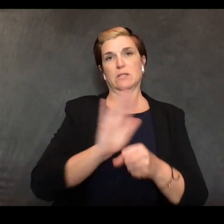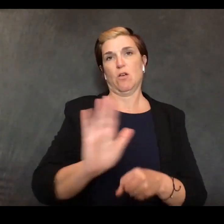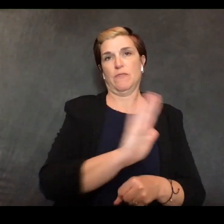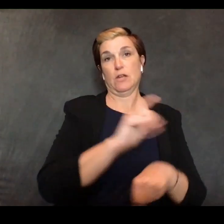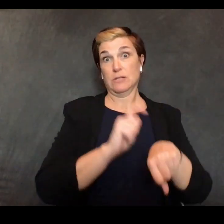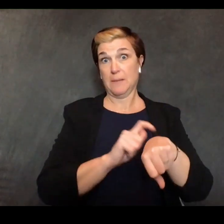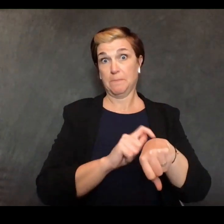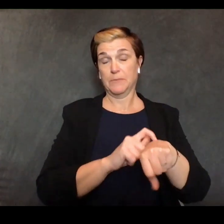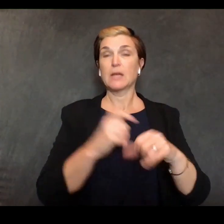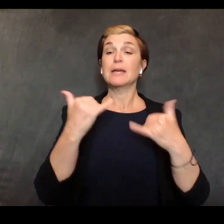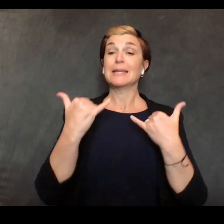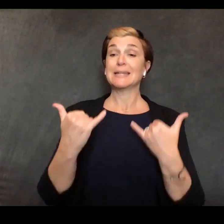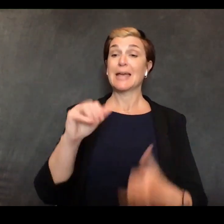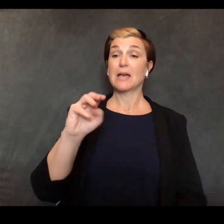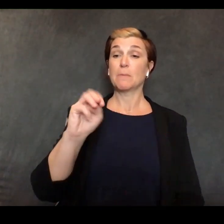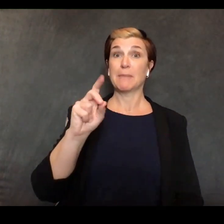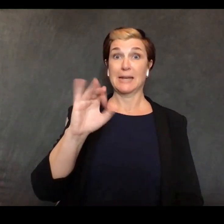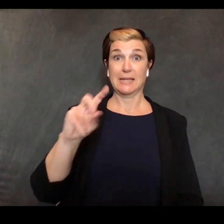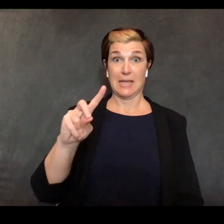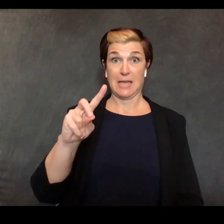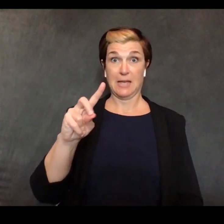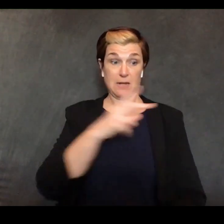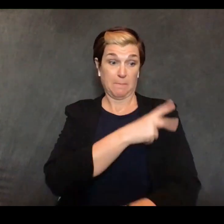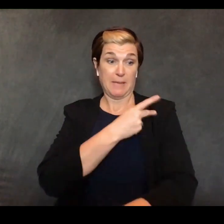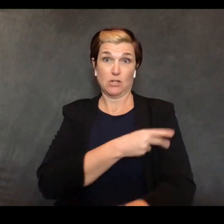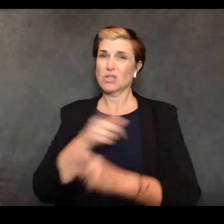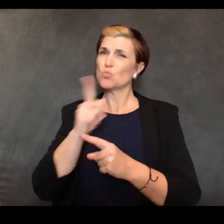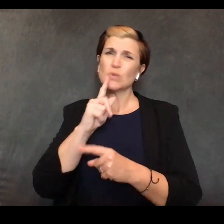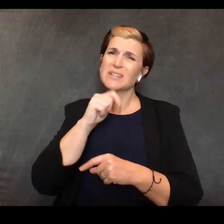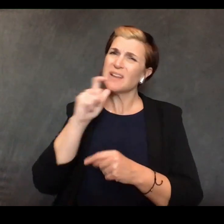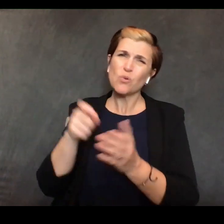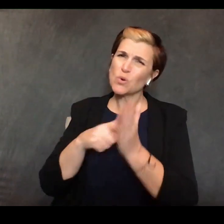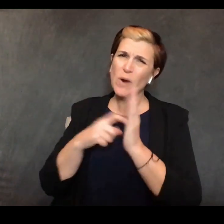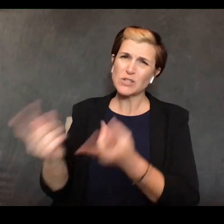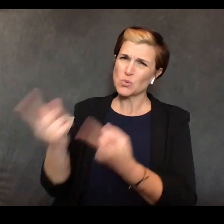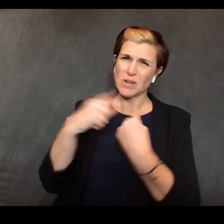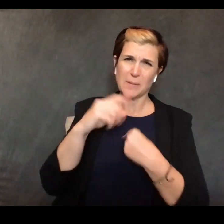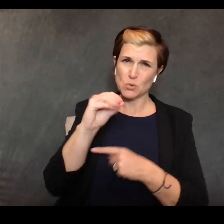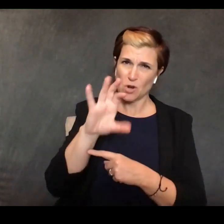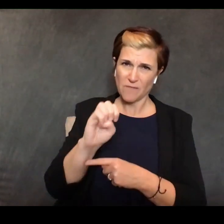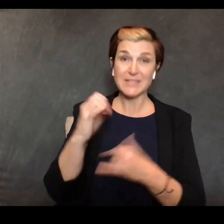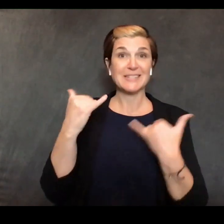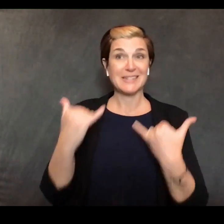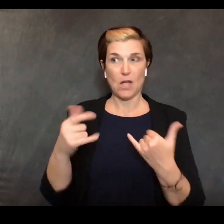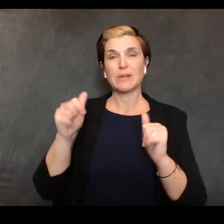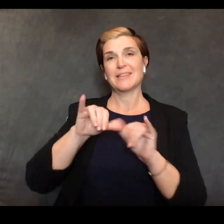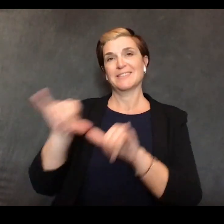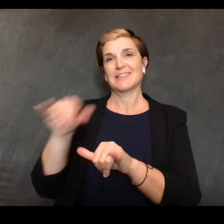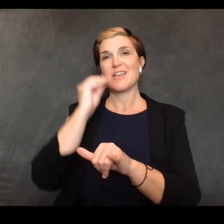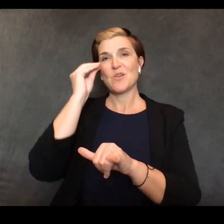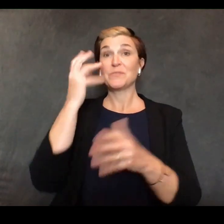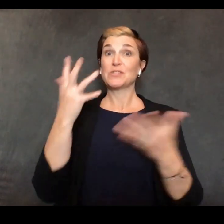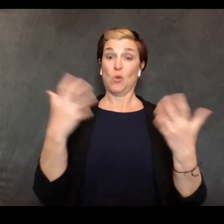absolutely need to come in to an office won't have to and this allows the health care system to prioritize